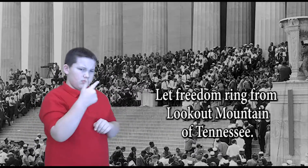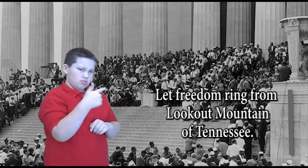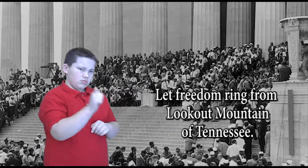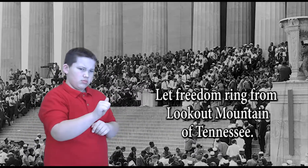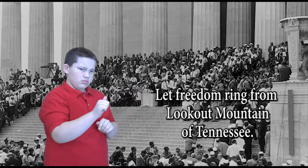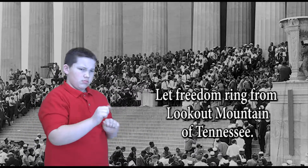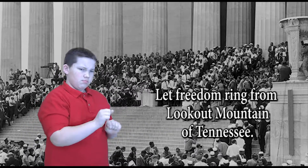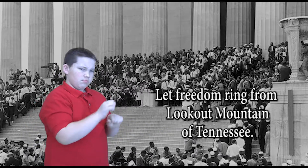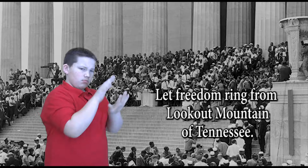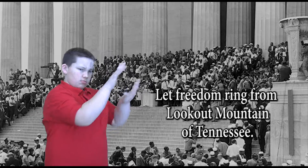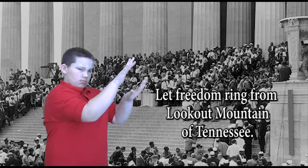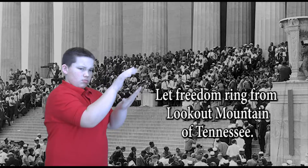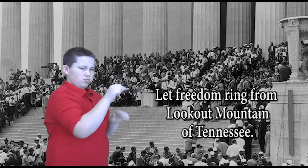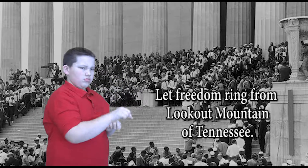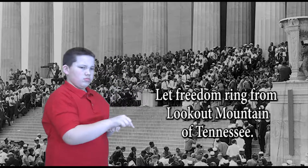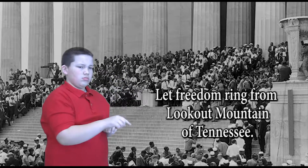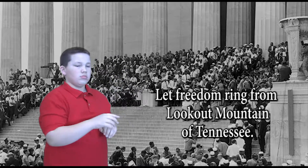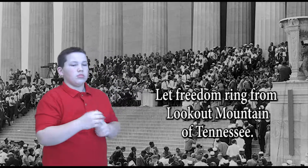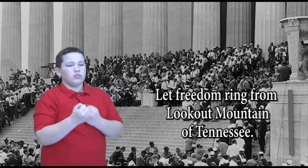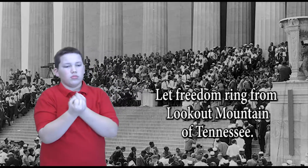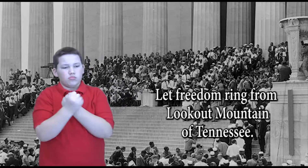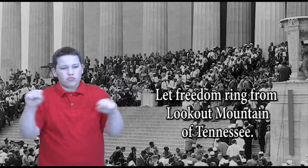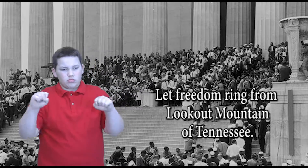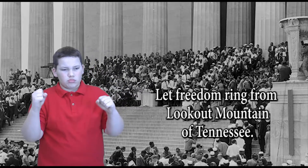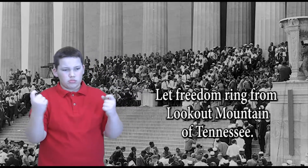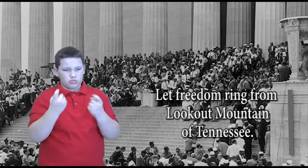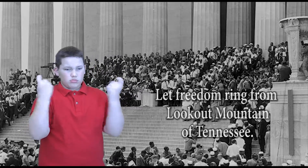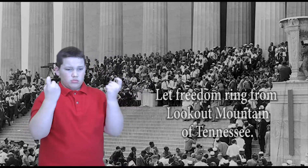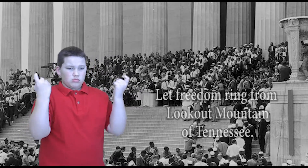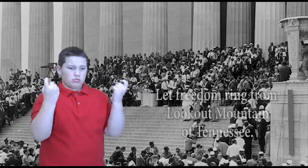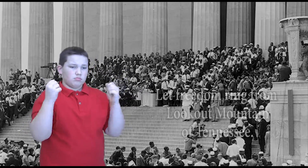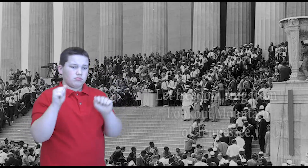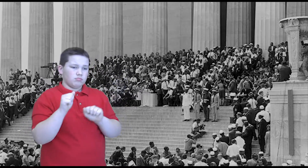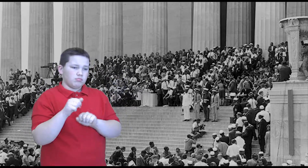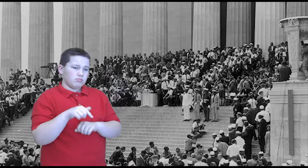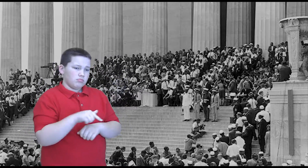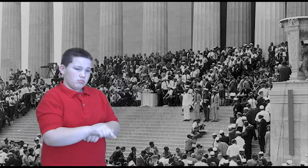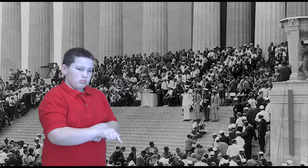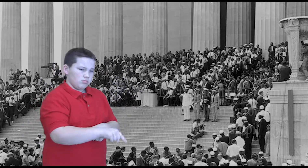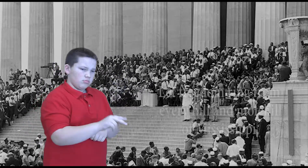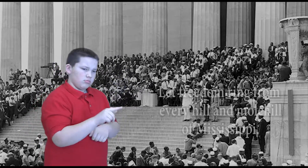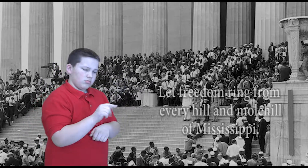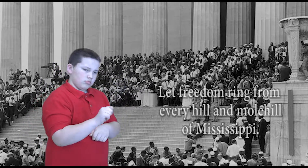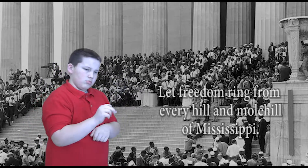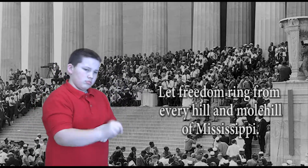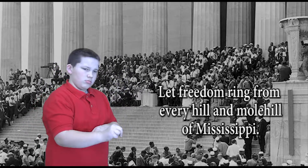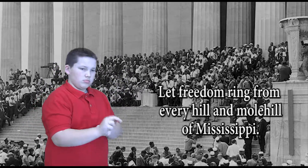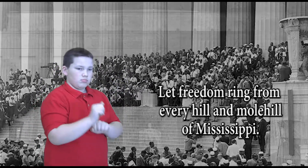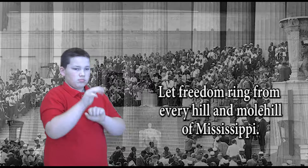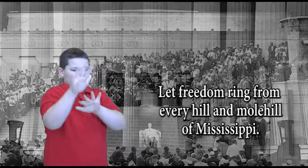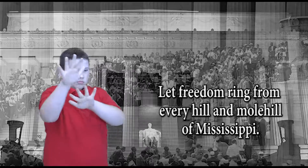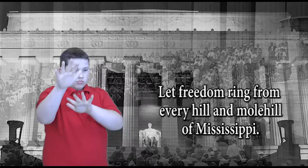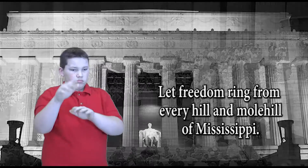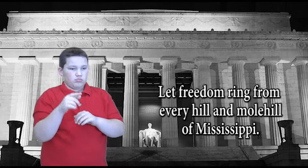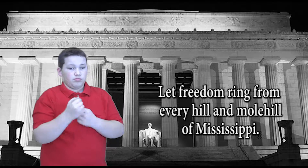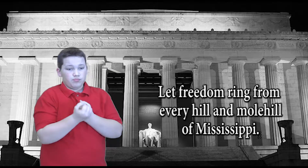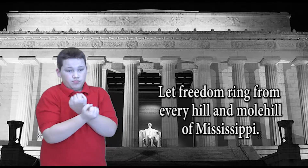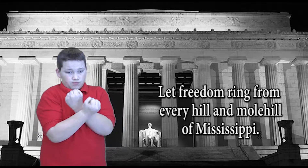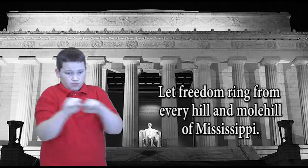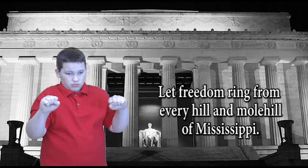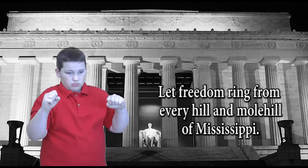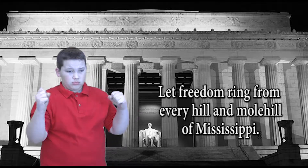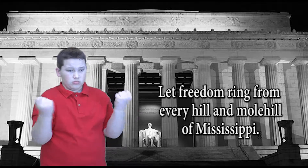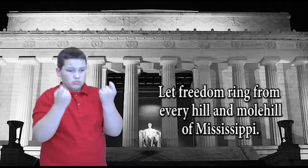let freedom ring from Lookout Mountain of Tennessee, let freedom ring from every hill